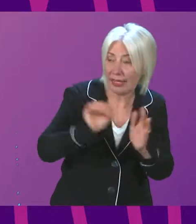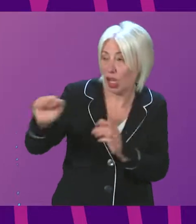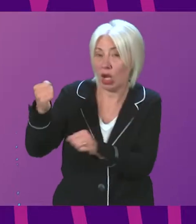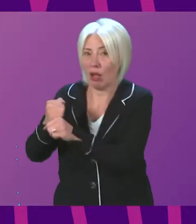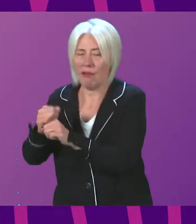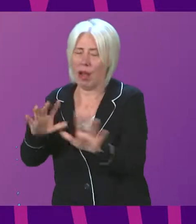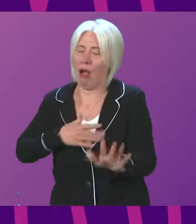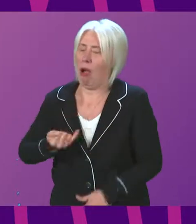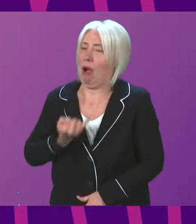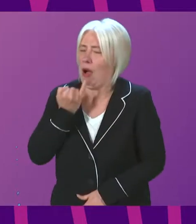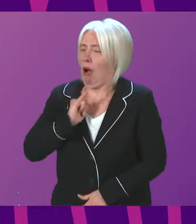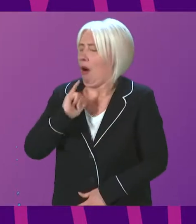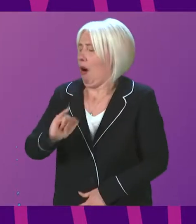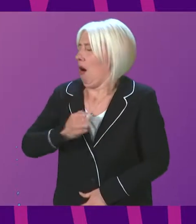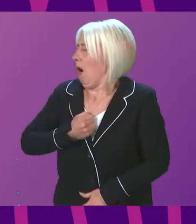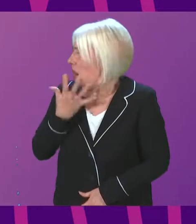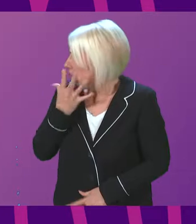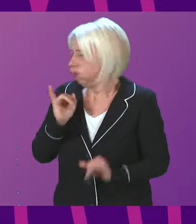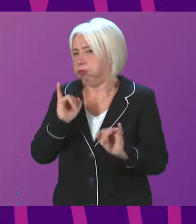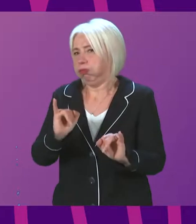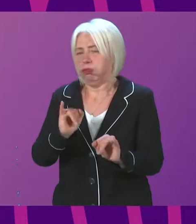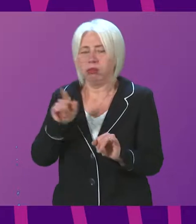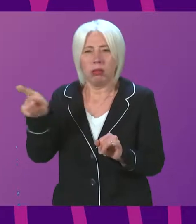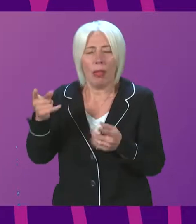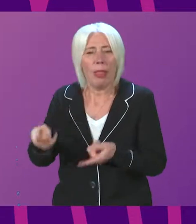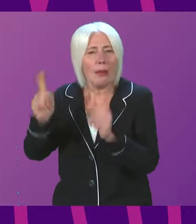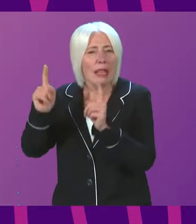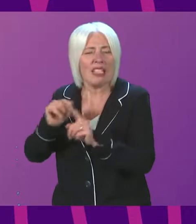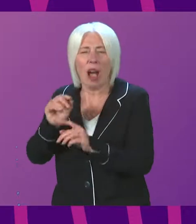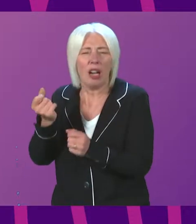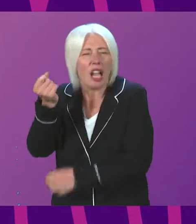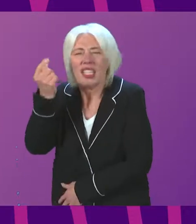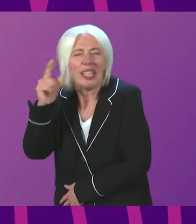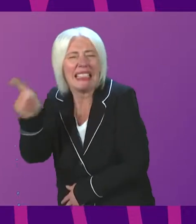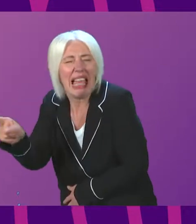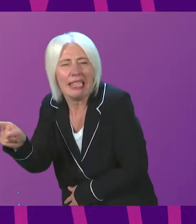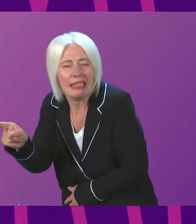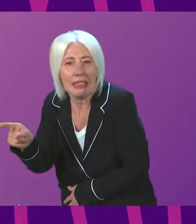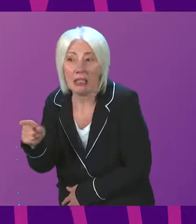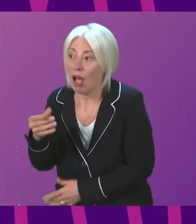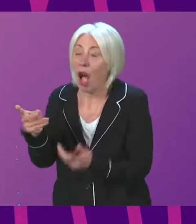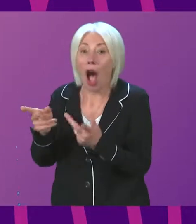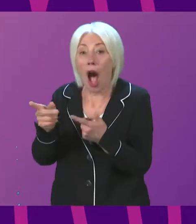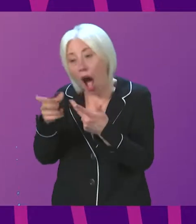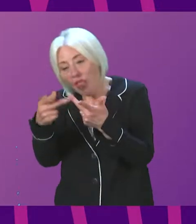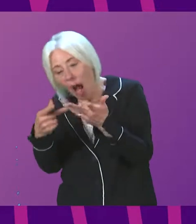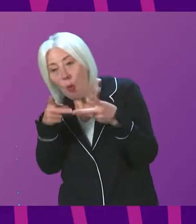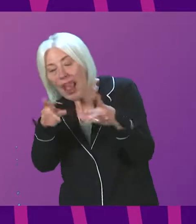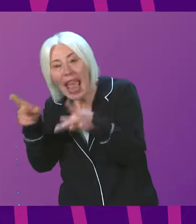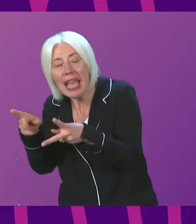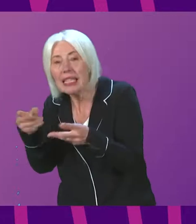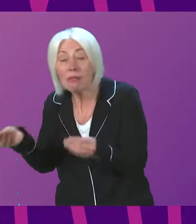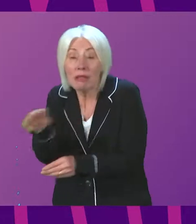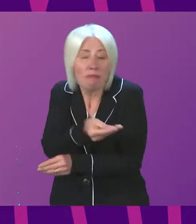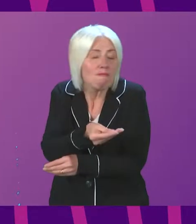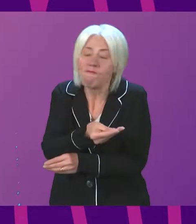I am appalled frankly at the lack of understanding by the Minister and his officials. No alternative has been suggested and this crisis